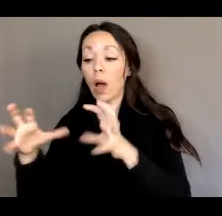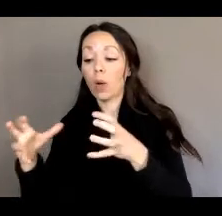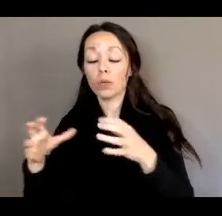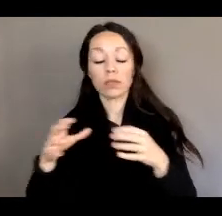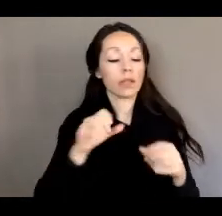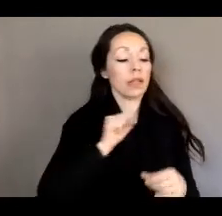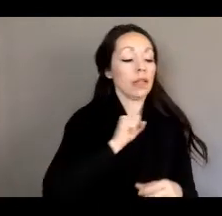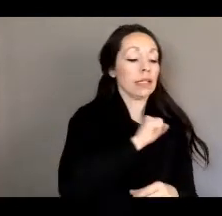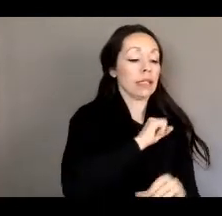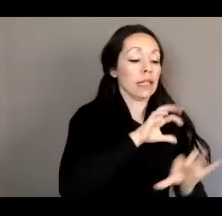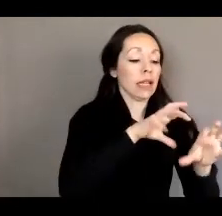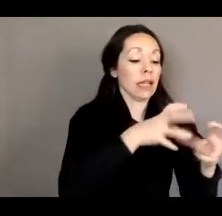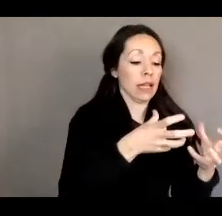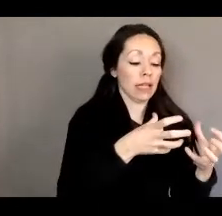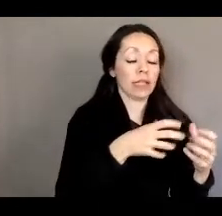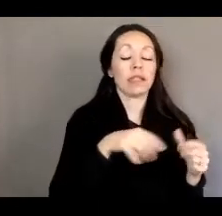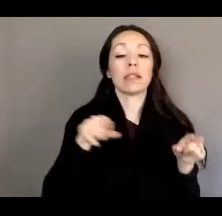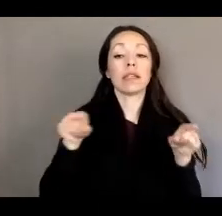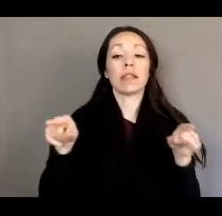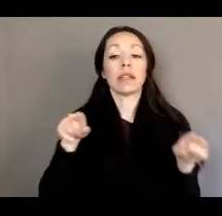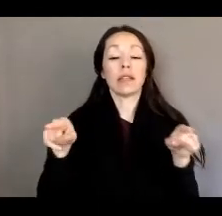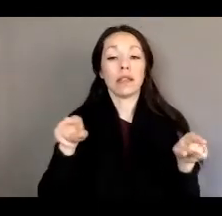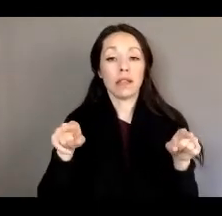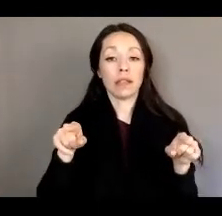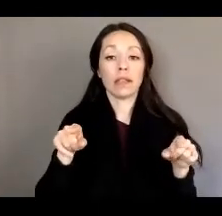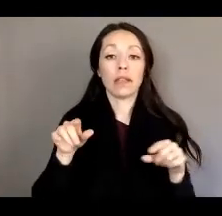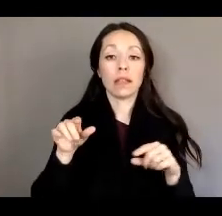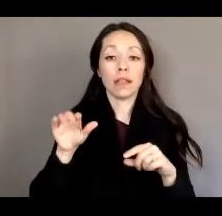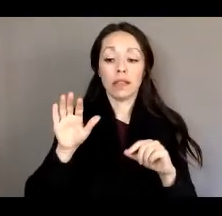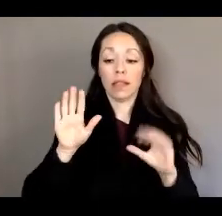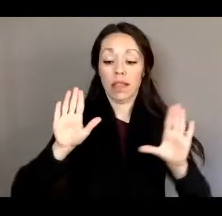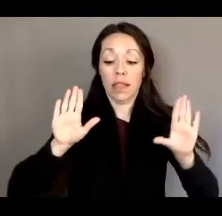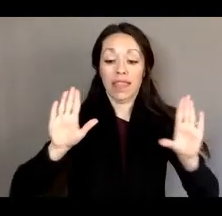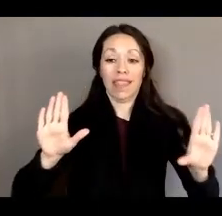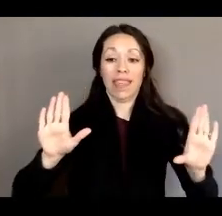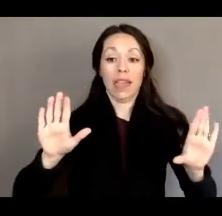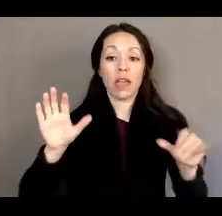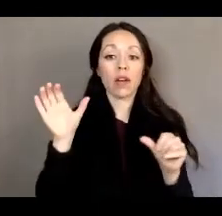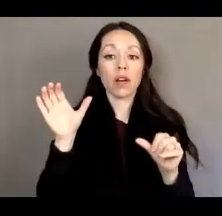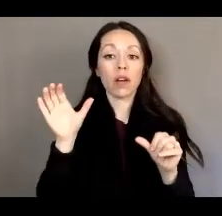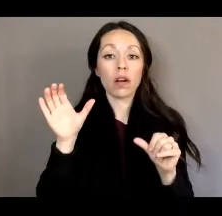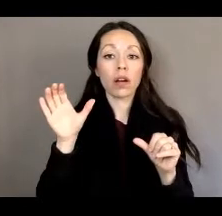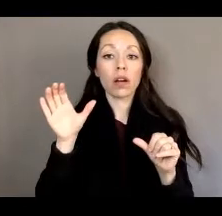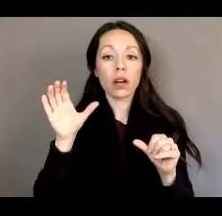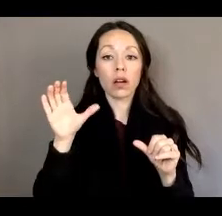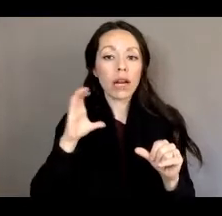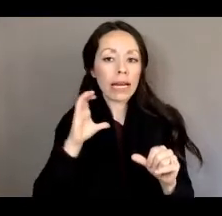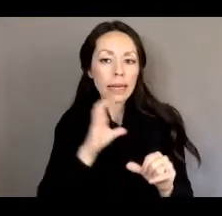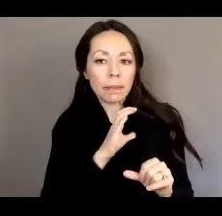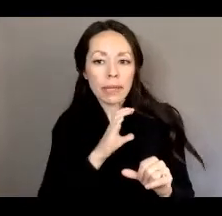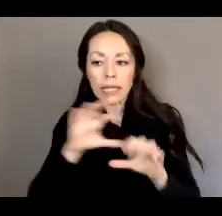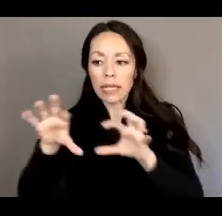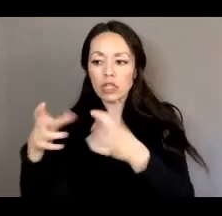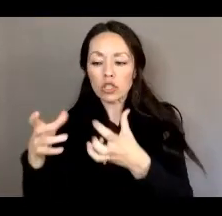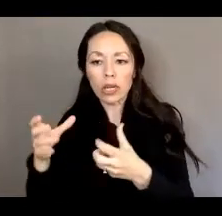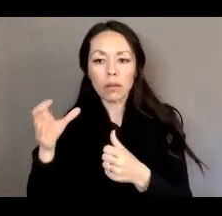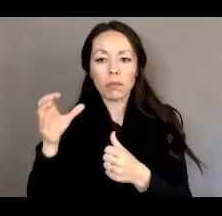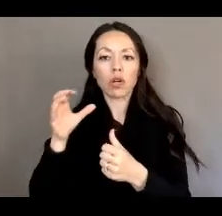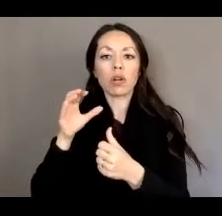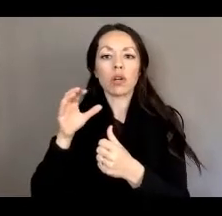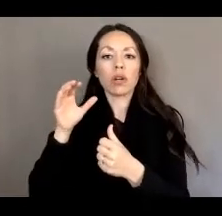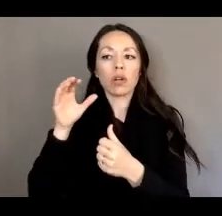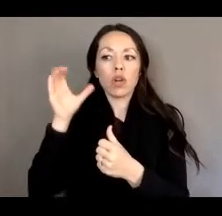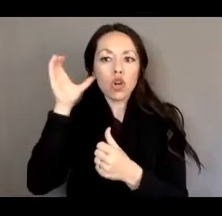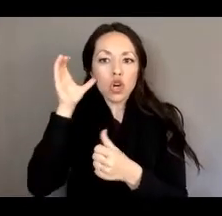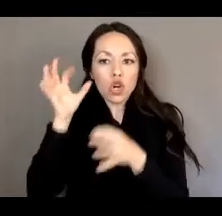work to get the bills that were heard in committee in their chamber through rules, through the